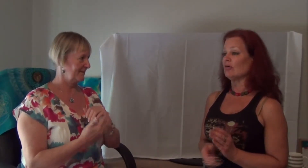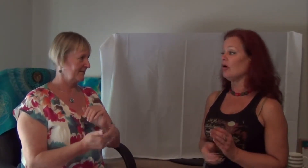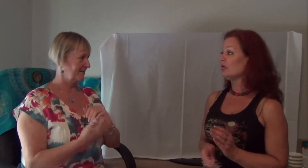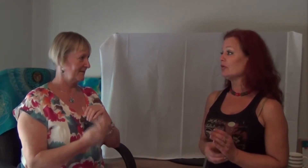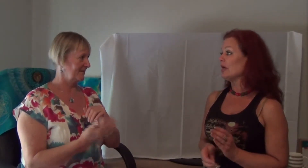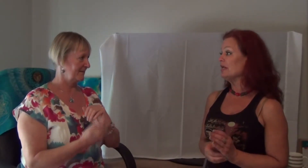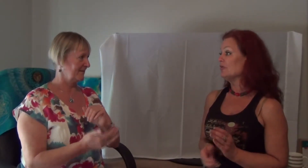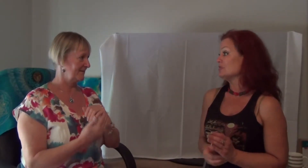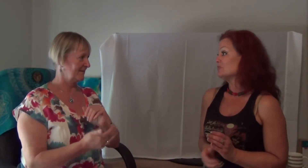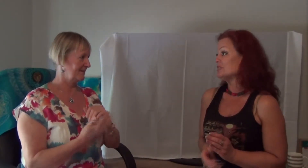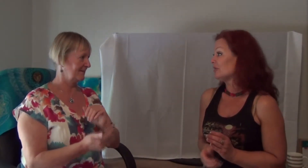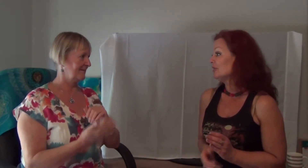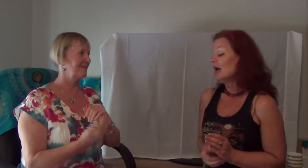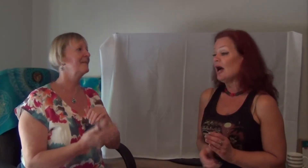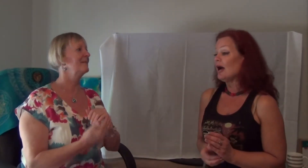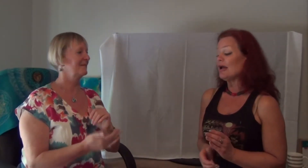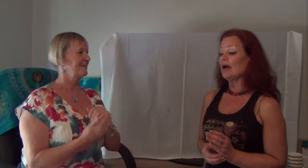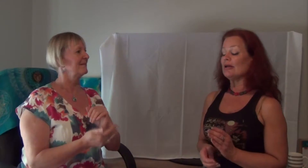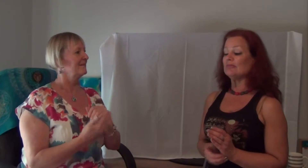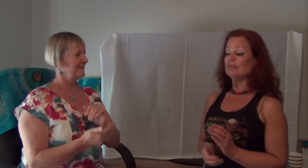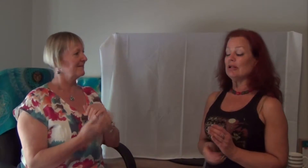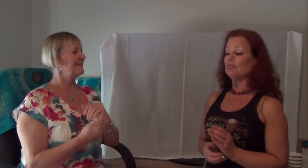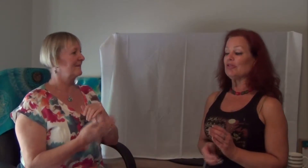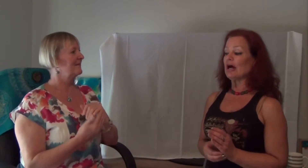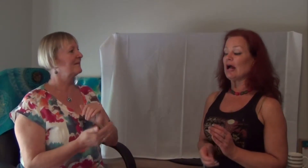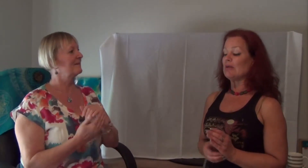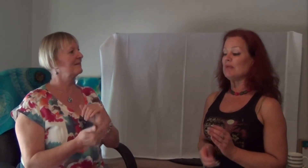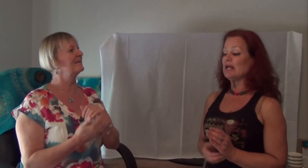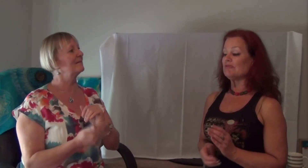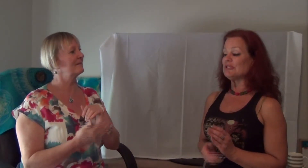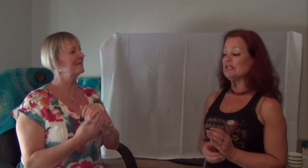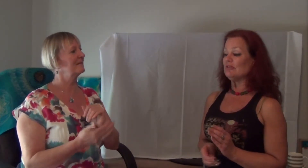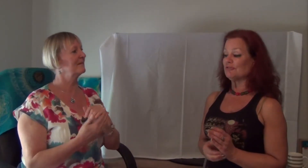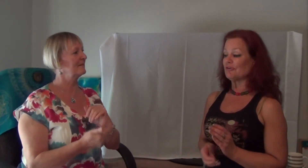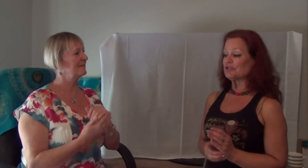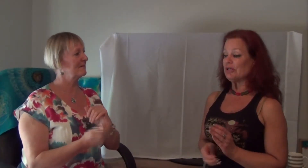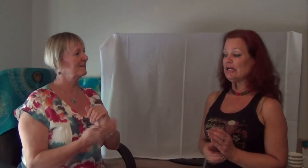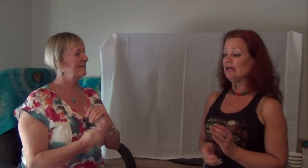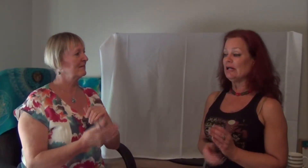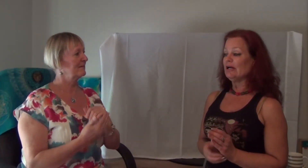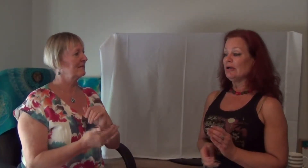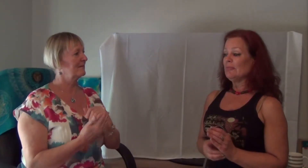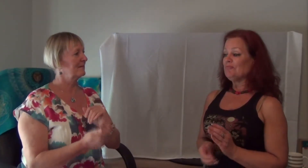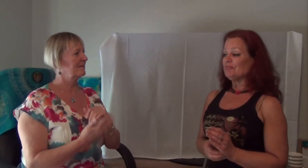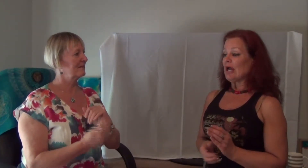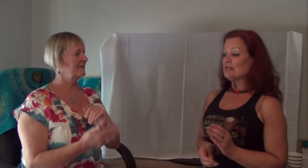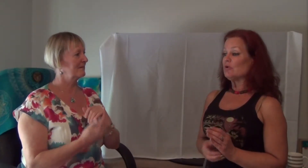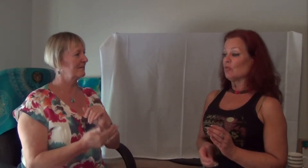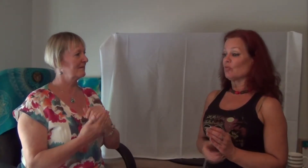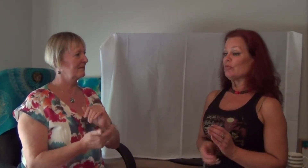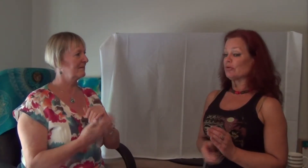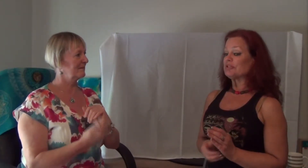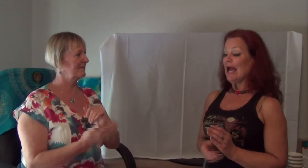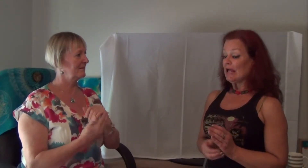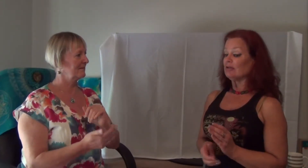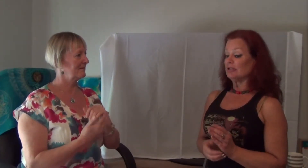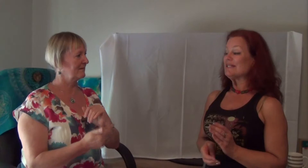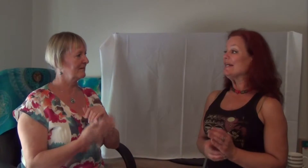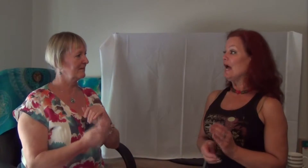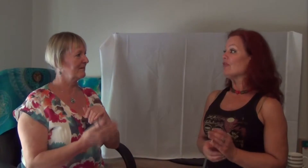alcoholic right now as a result. But I may have seen a fir tree as we were we were tangled together